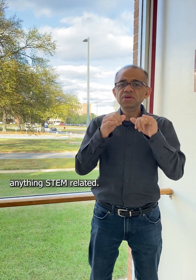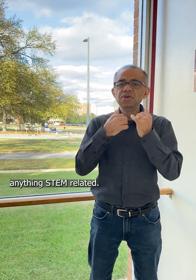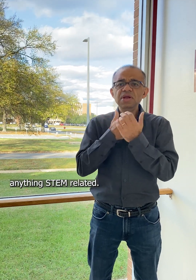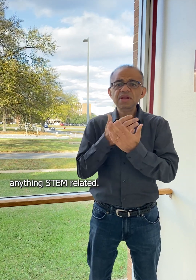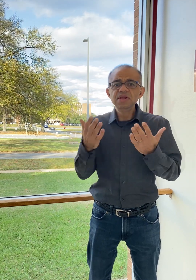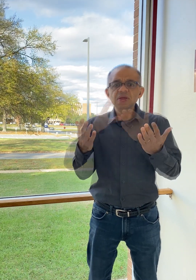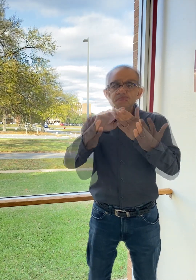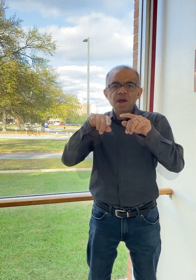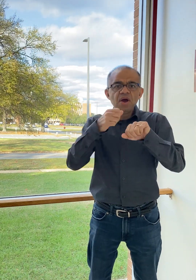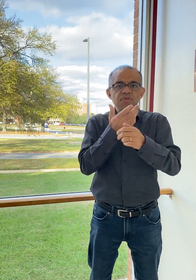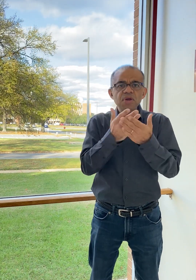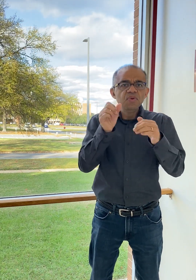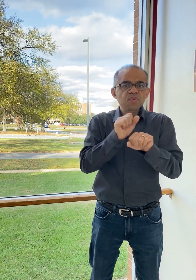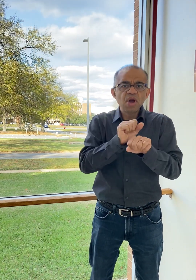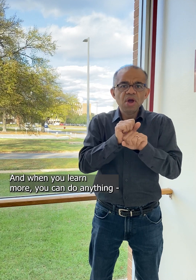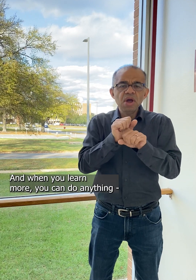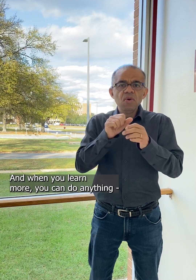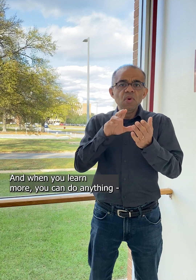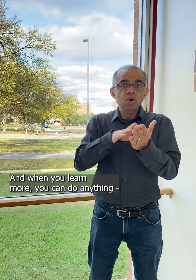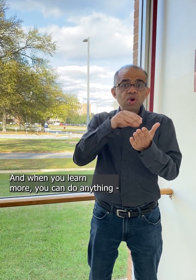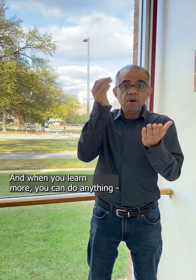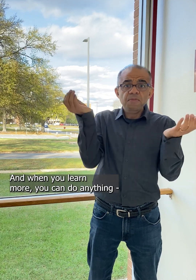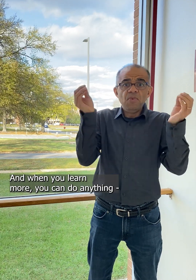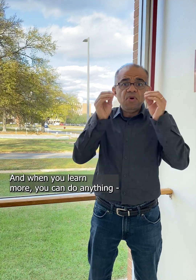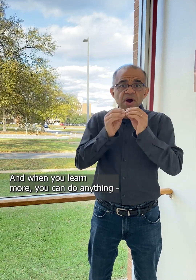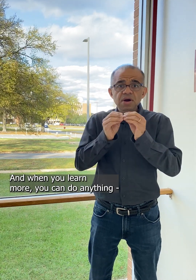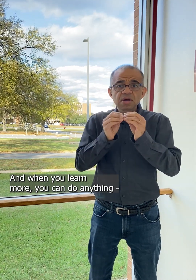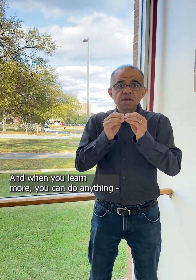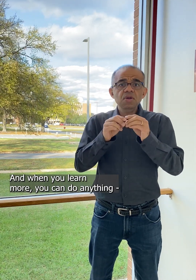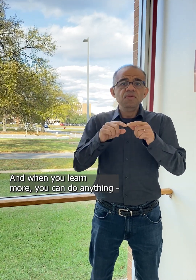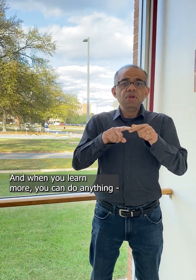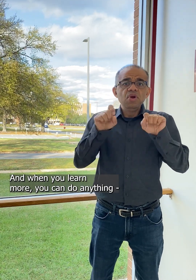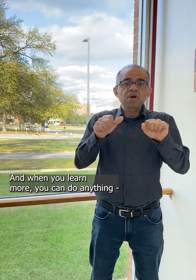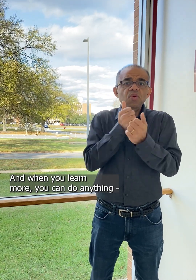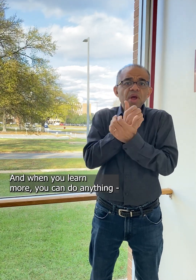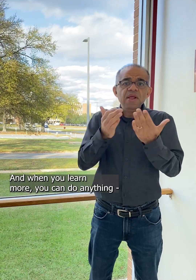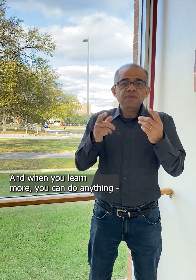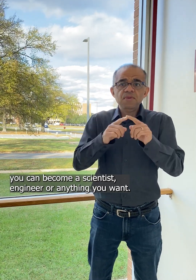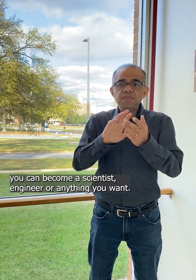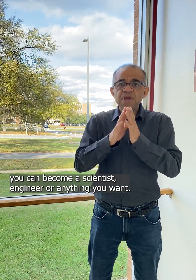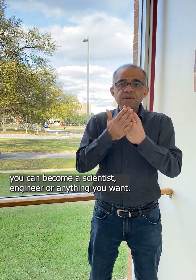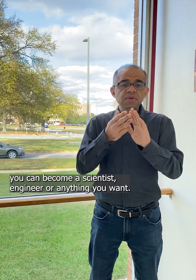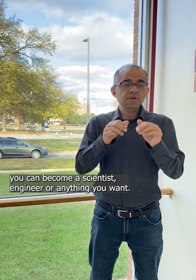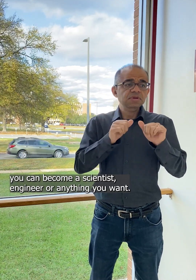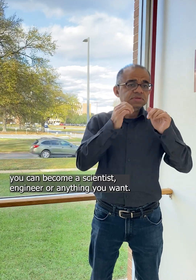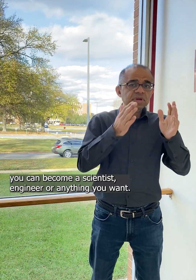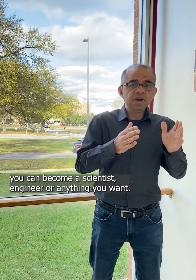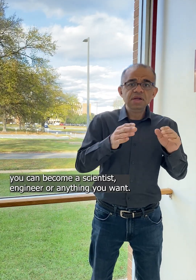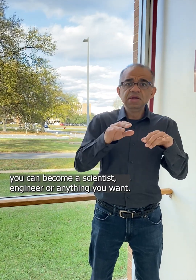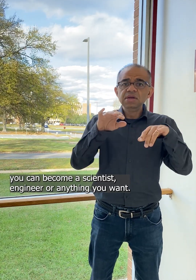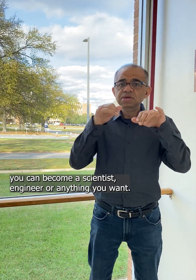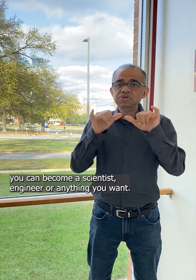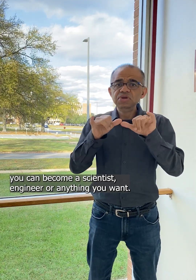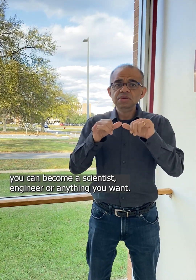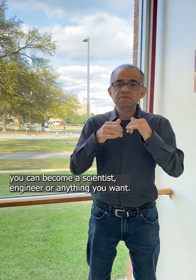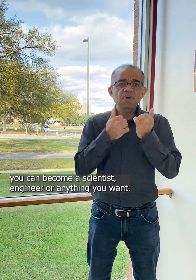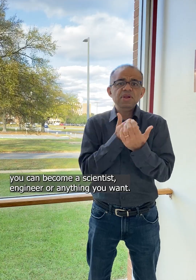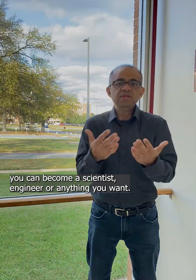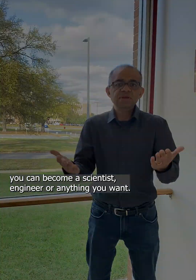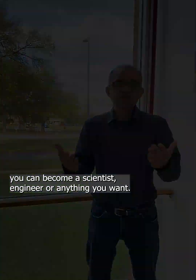related and when you learn more you can do anything. You can become a scientist, engineer or anything you want.